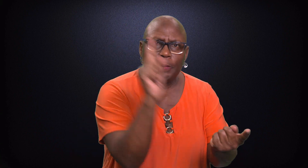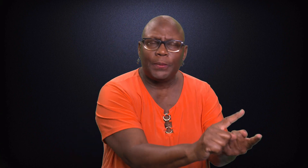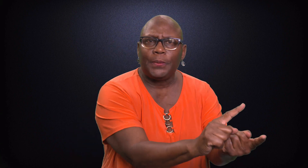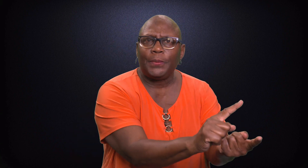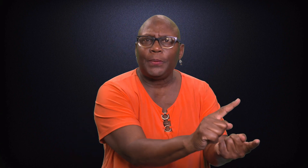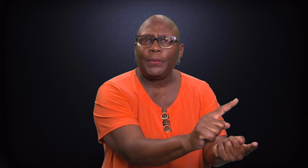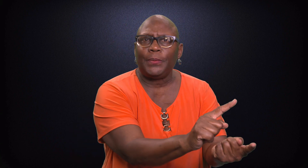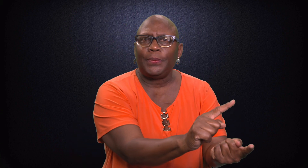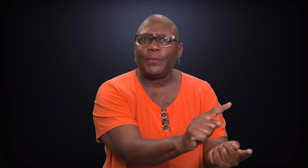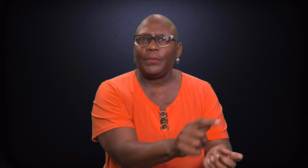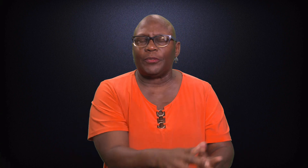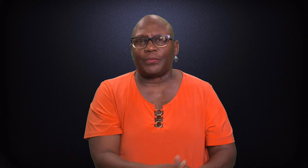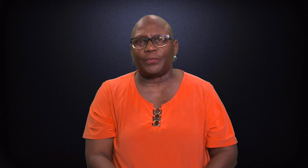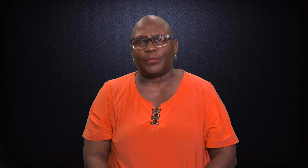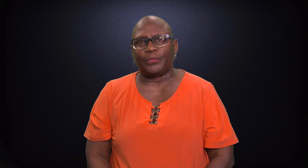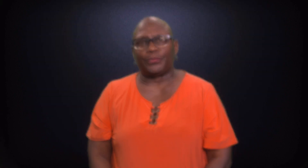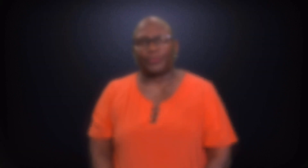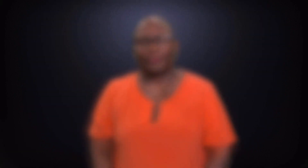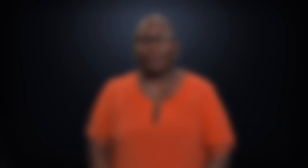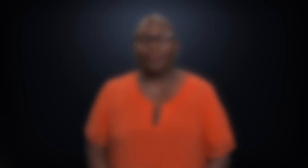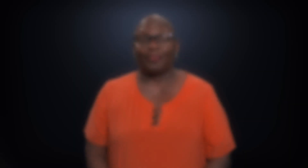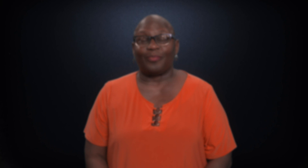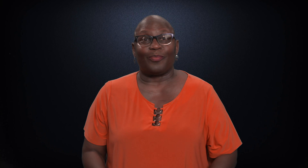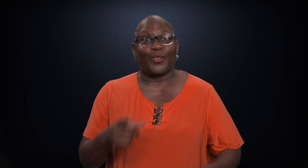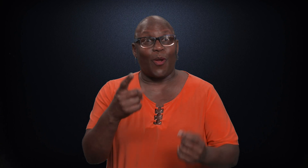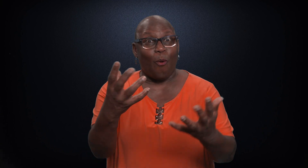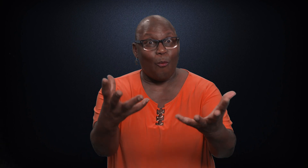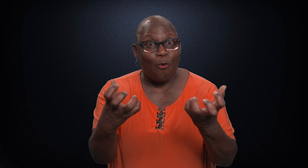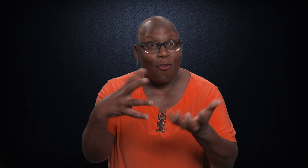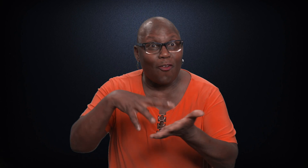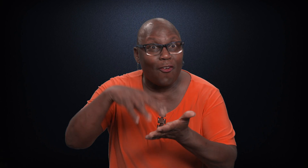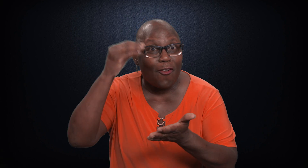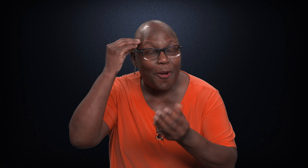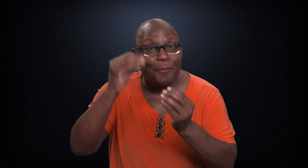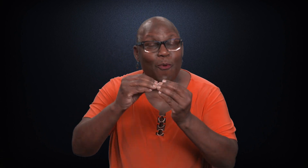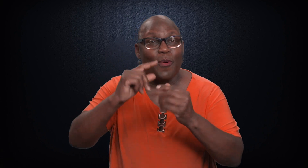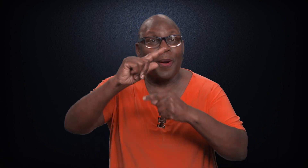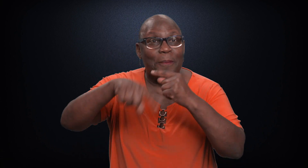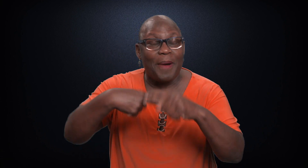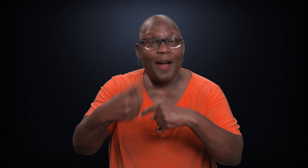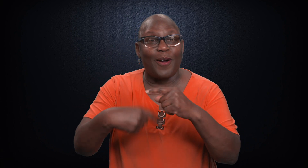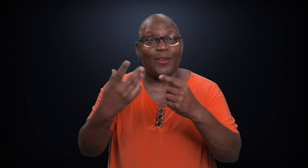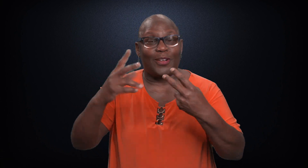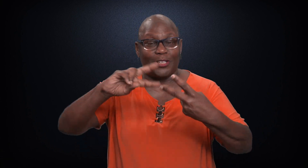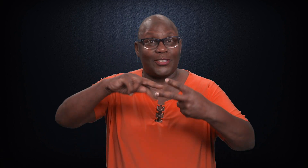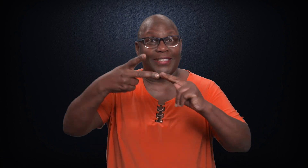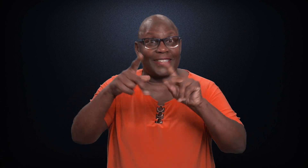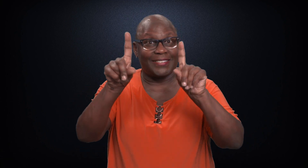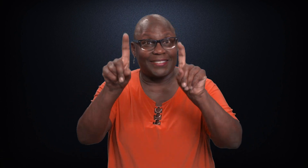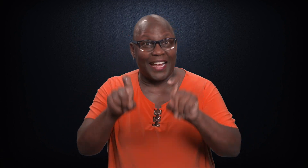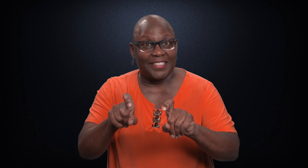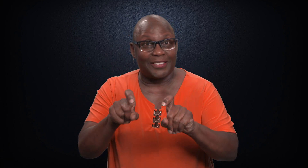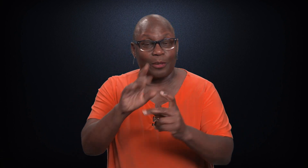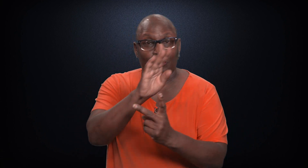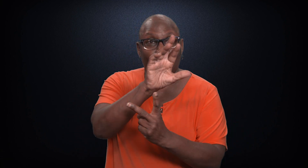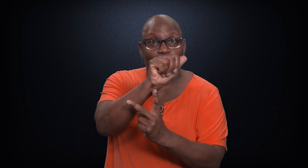of cancer. If you would like to learn more about genetic testing for BRCA1 and